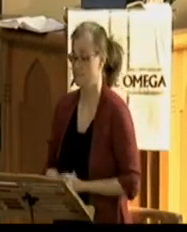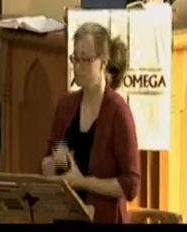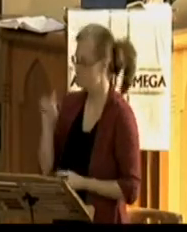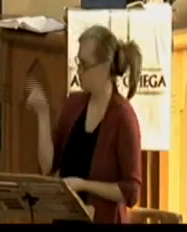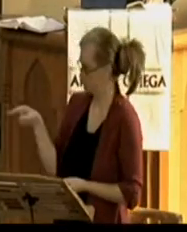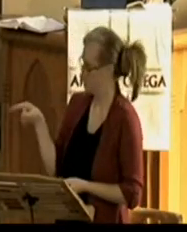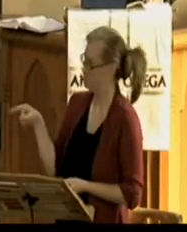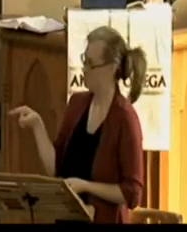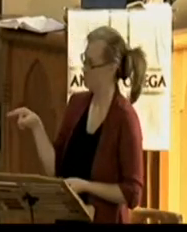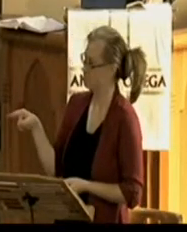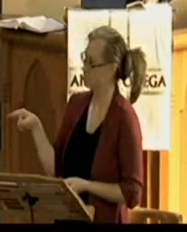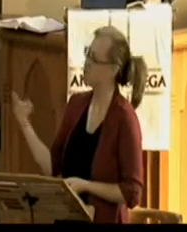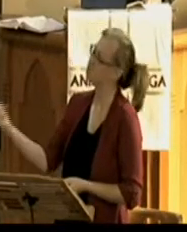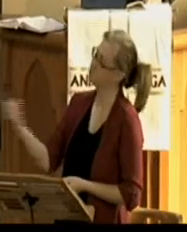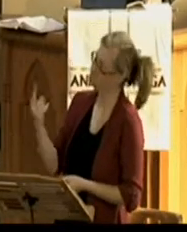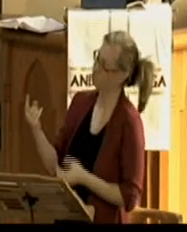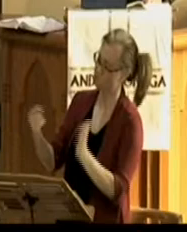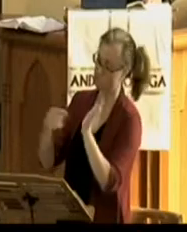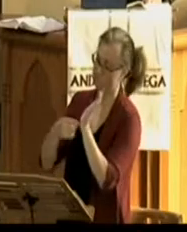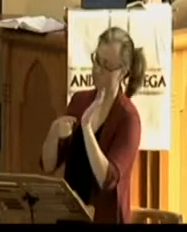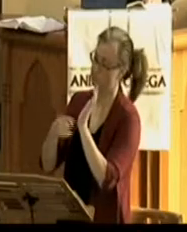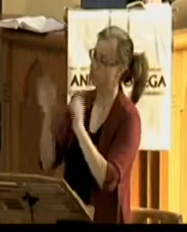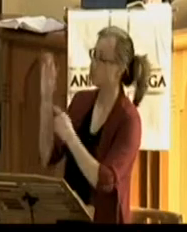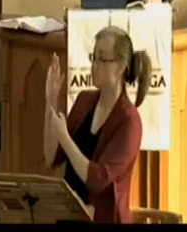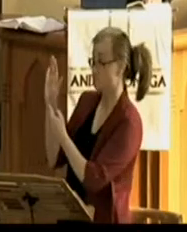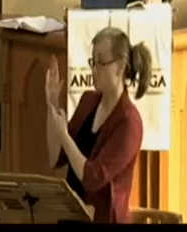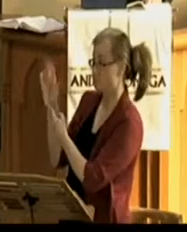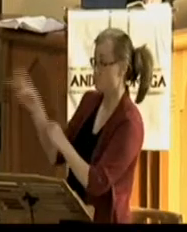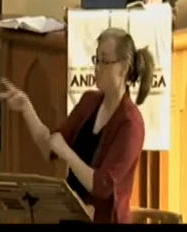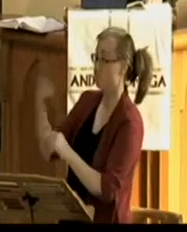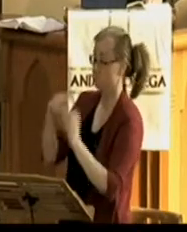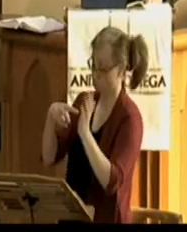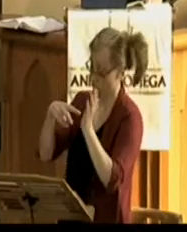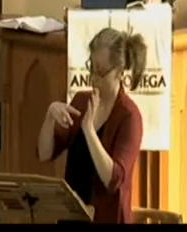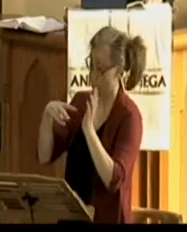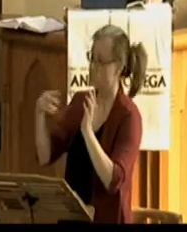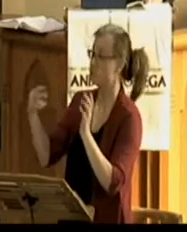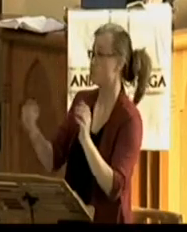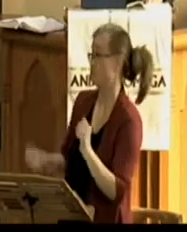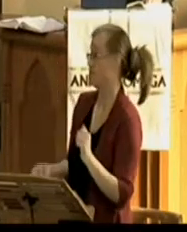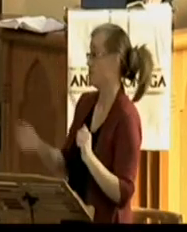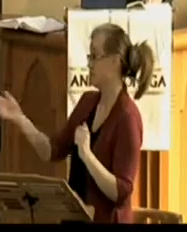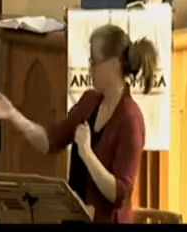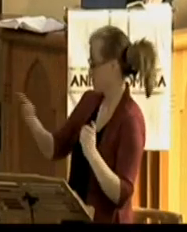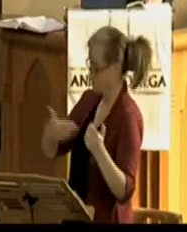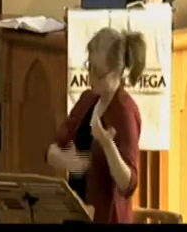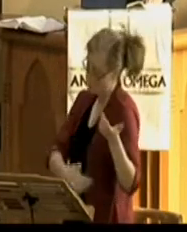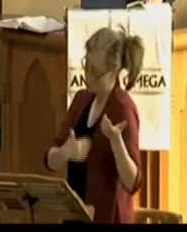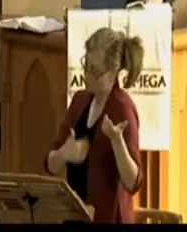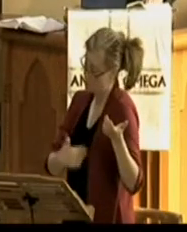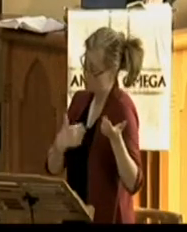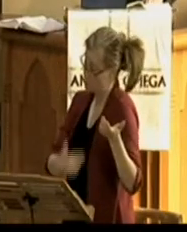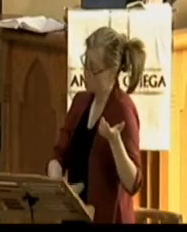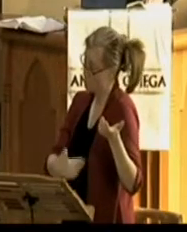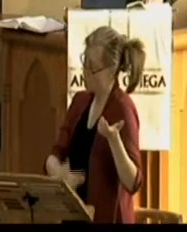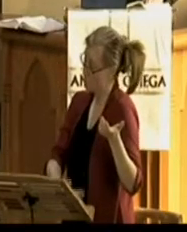here, look at my hand, and reach your hand here, and put it into my side. Do not be unbelieving,